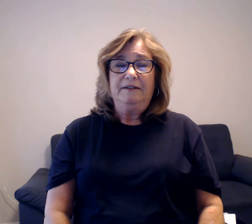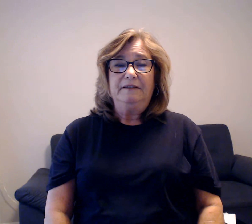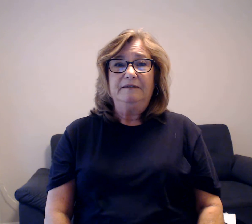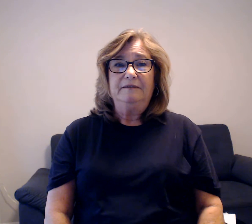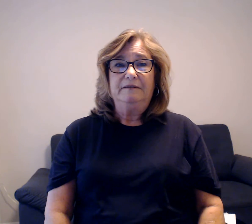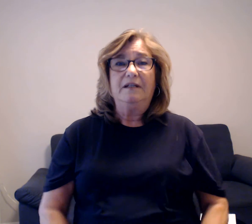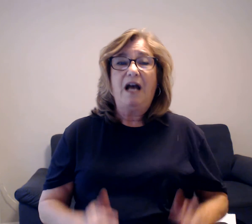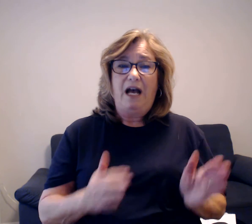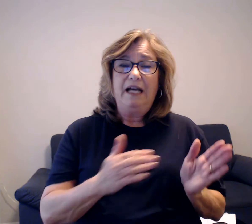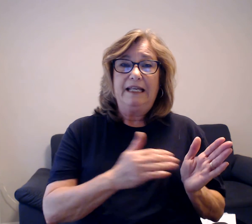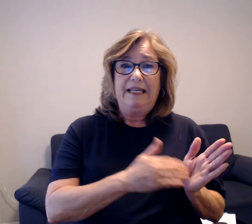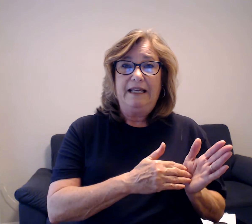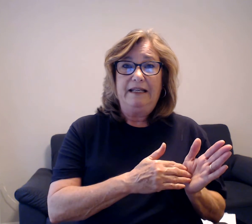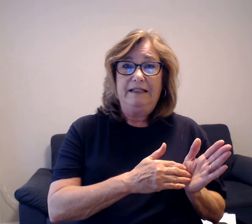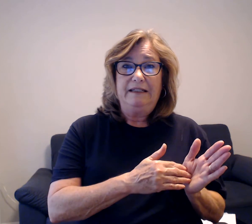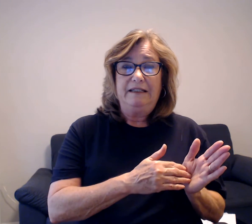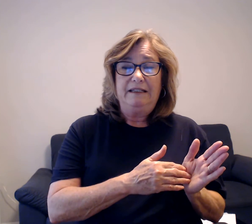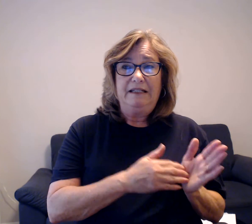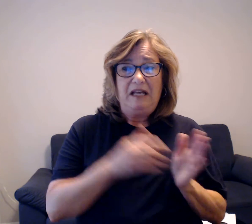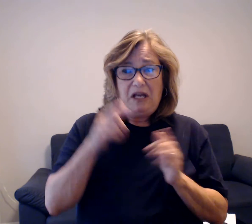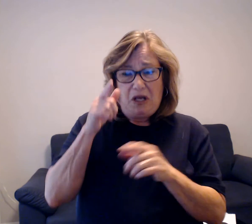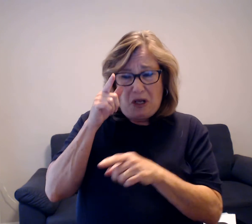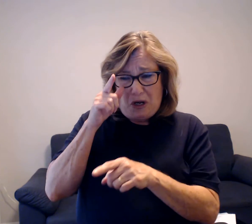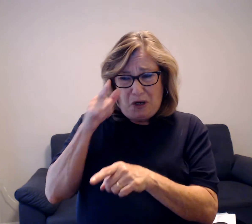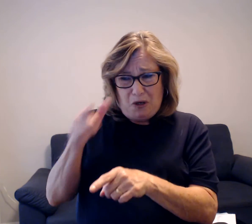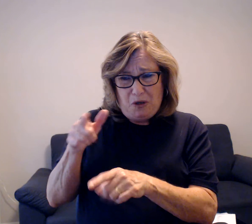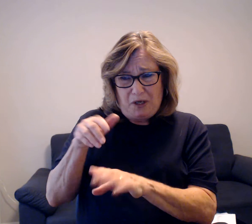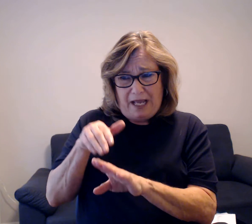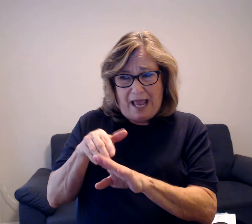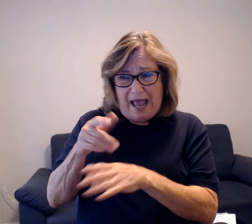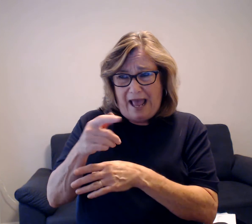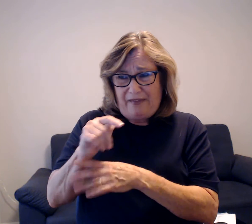Number Look at the awful bugs.